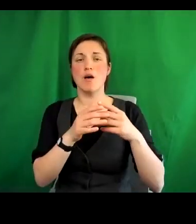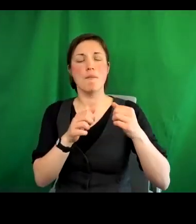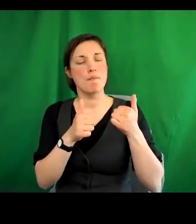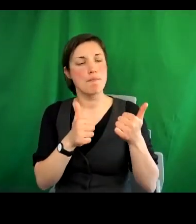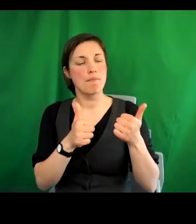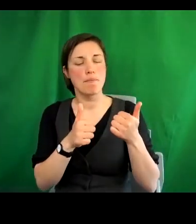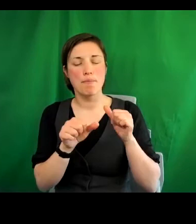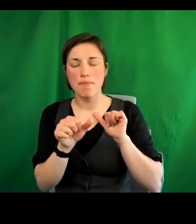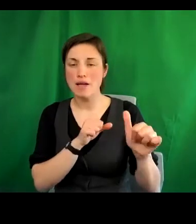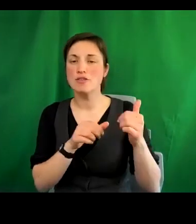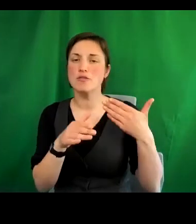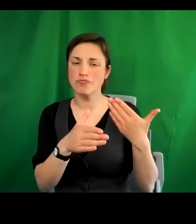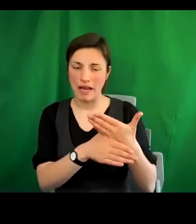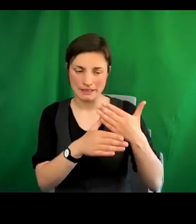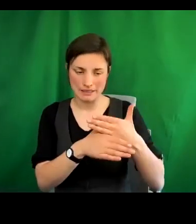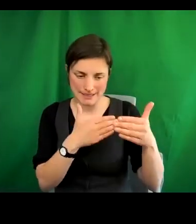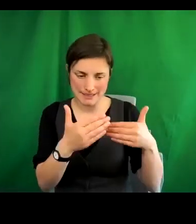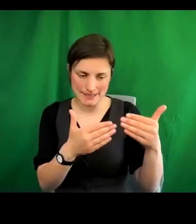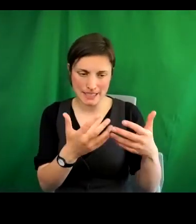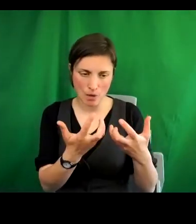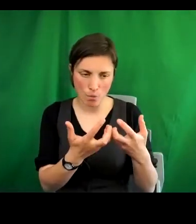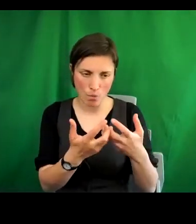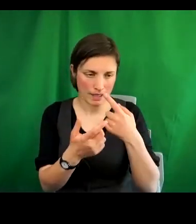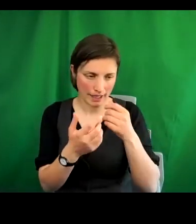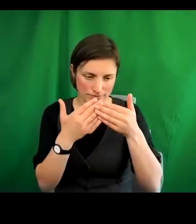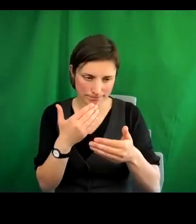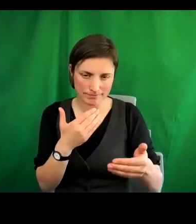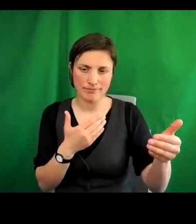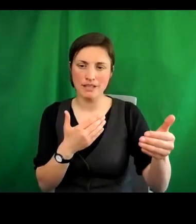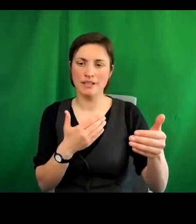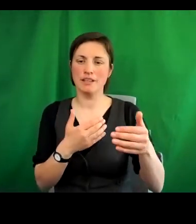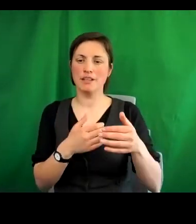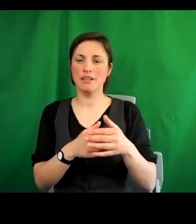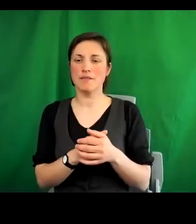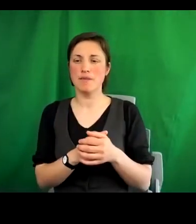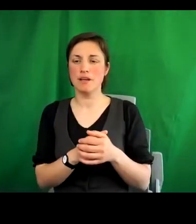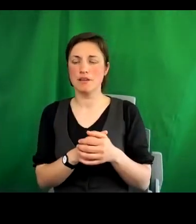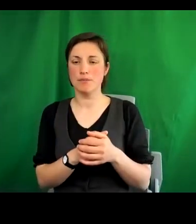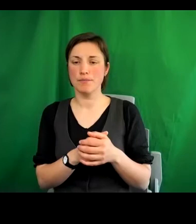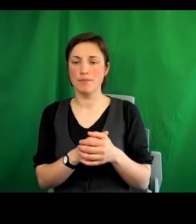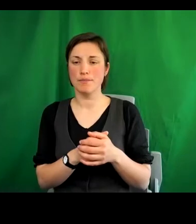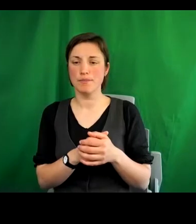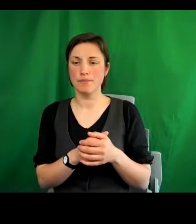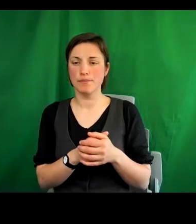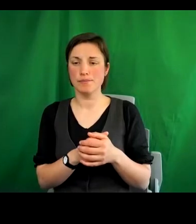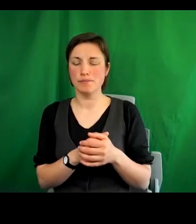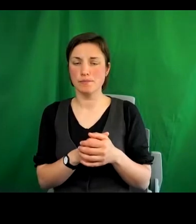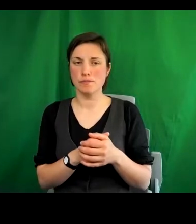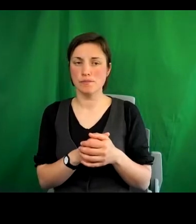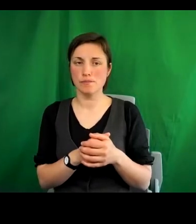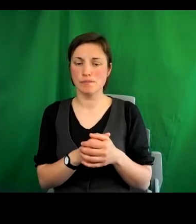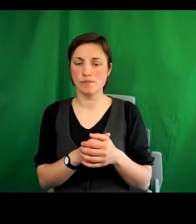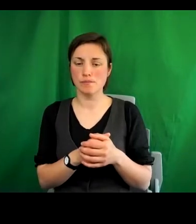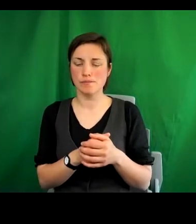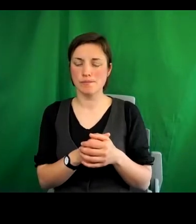significant at an international level and a lot of welcome in a couple of respects. And one was to include